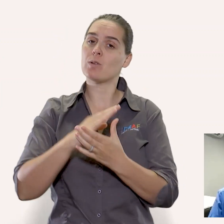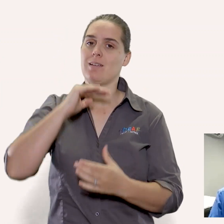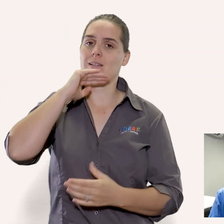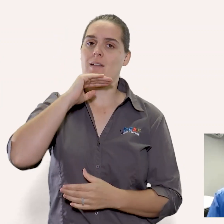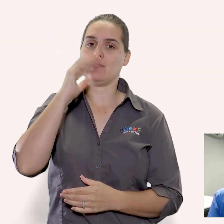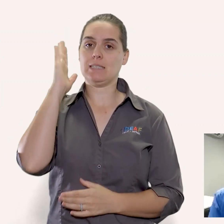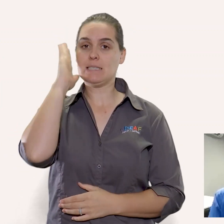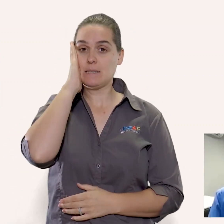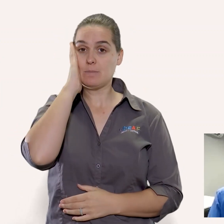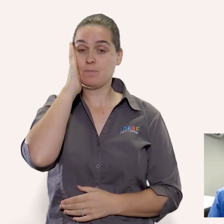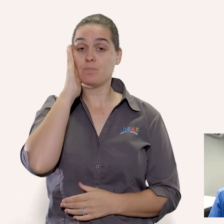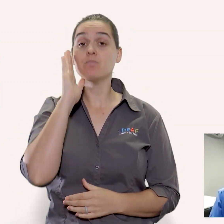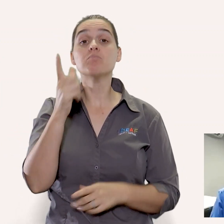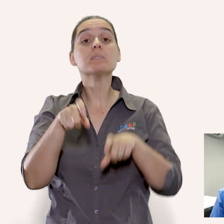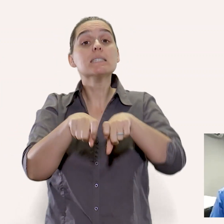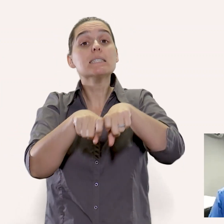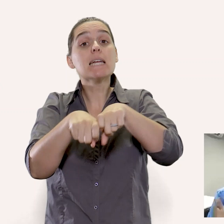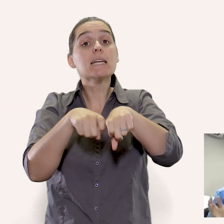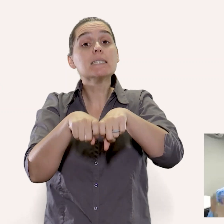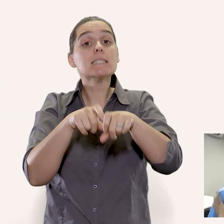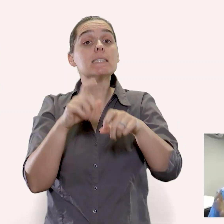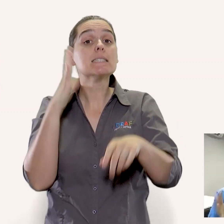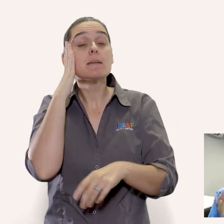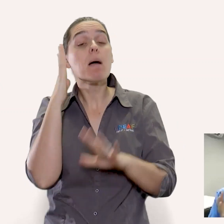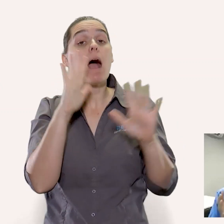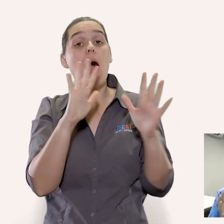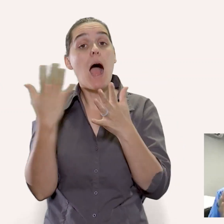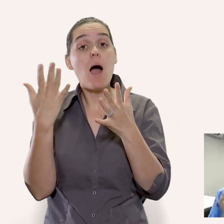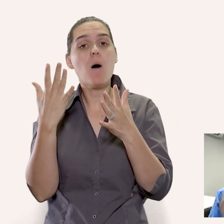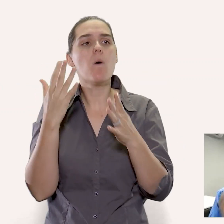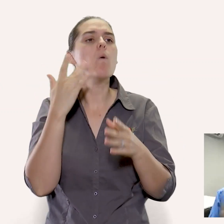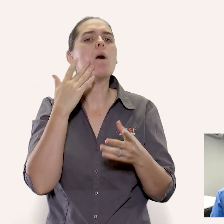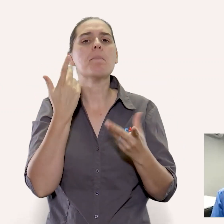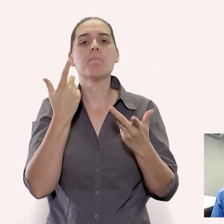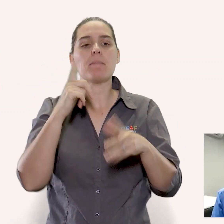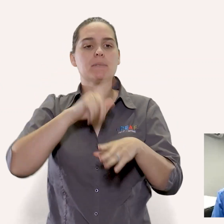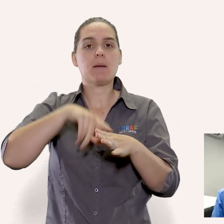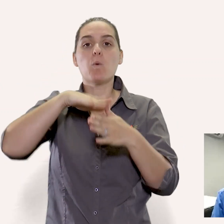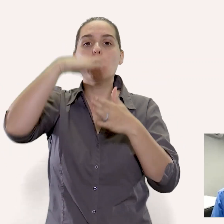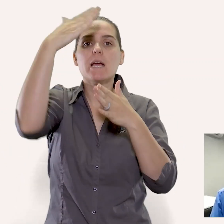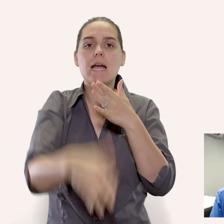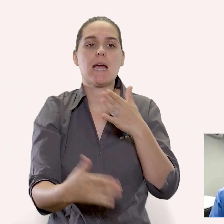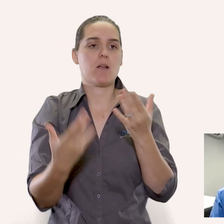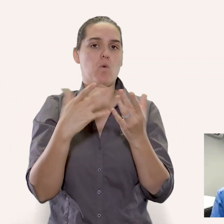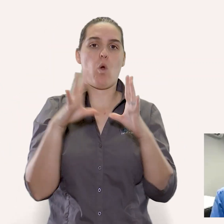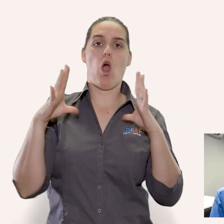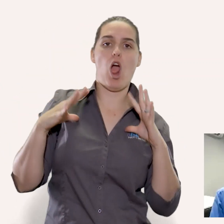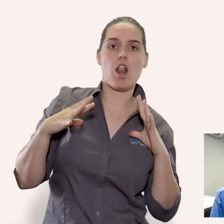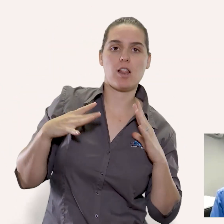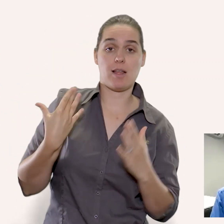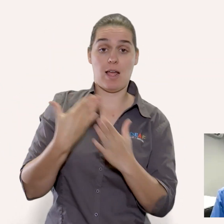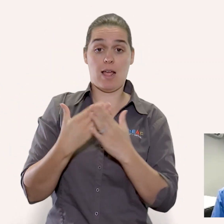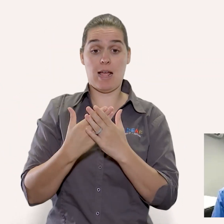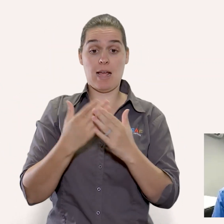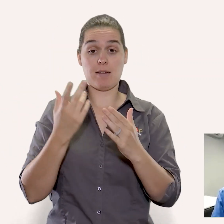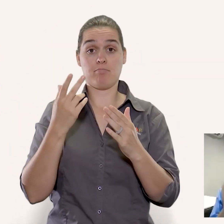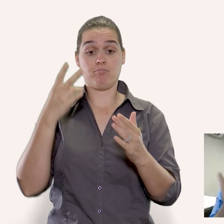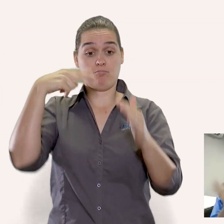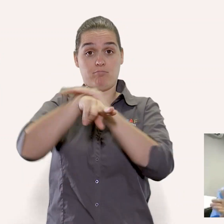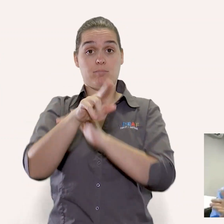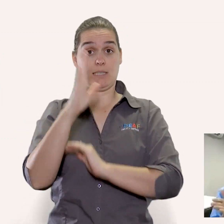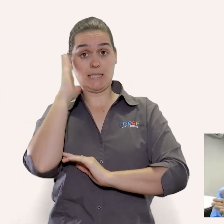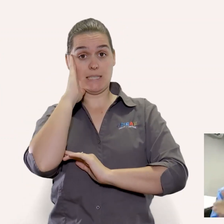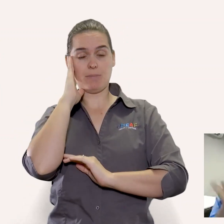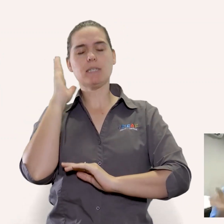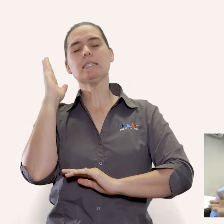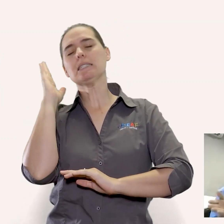enough what is enough well you actually have to do a sleep experiment where maybe in your holidays you get